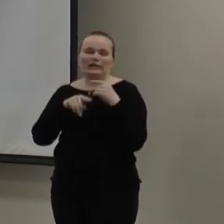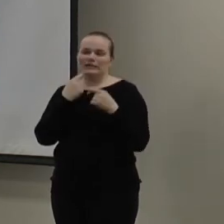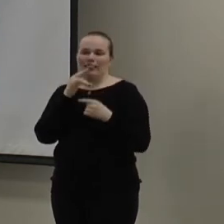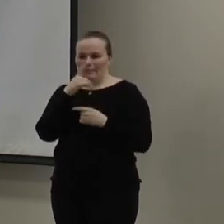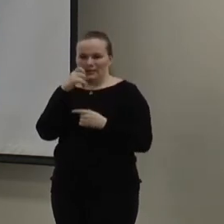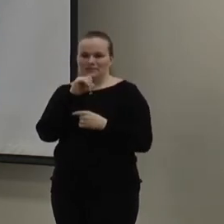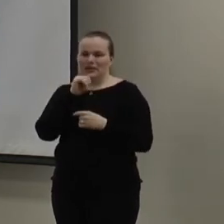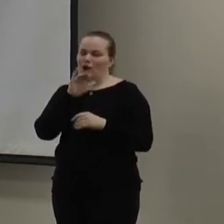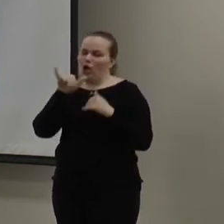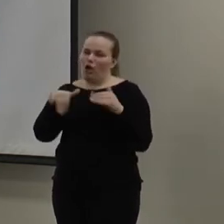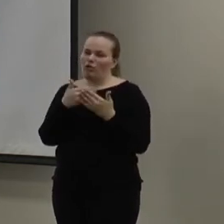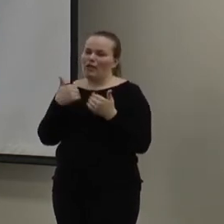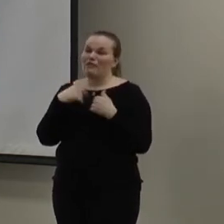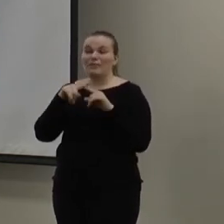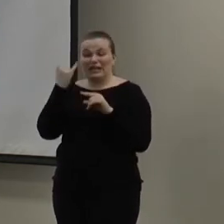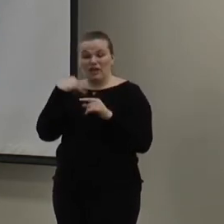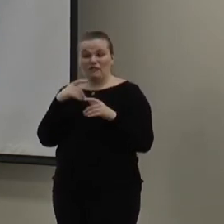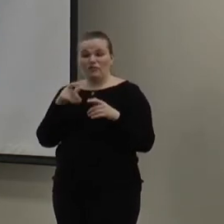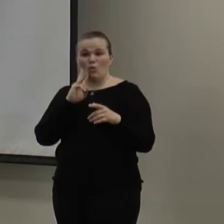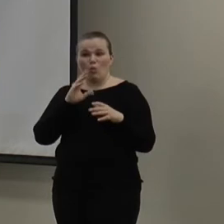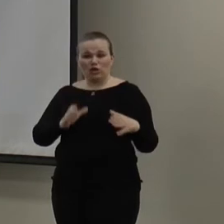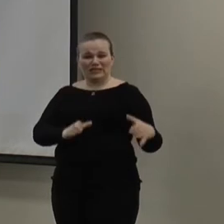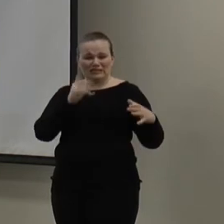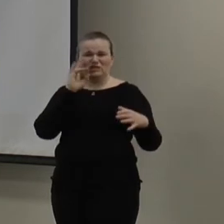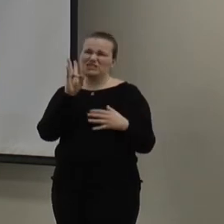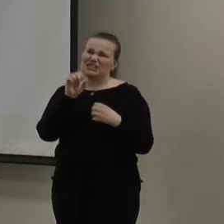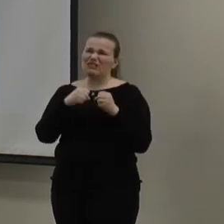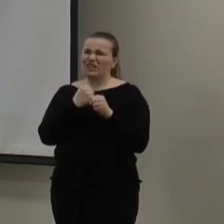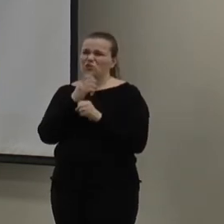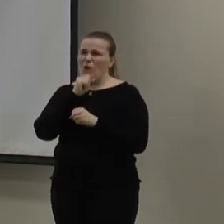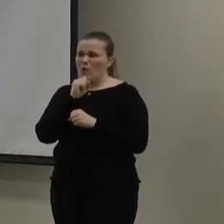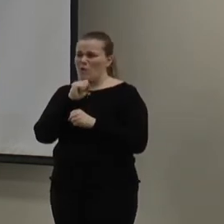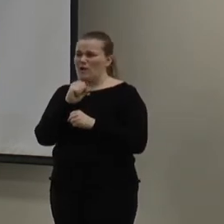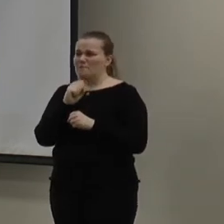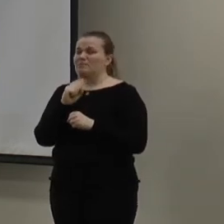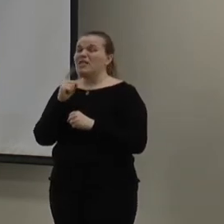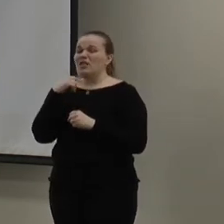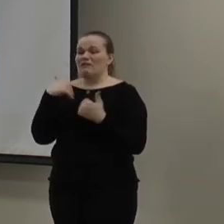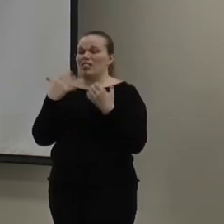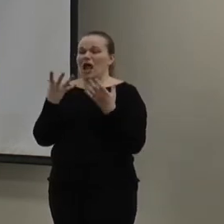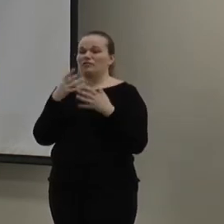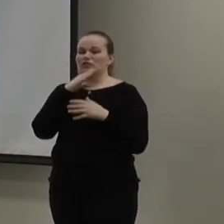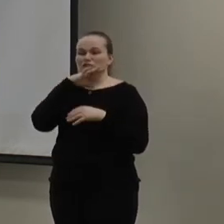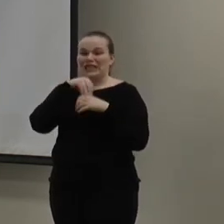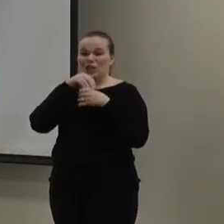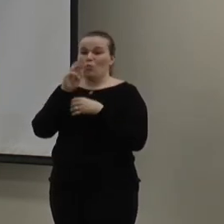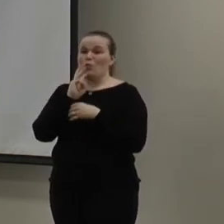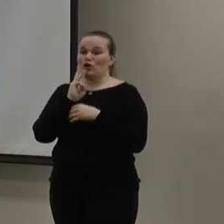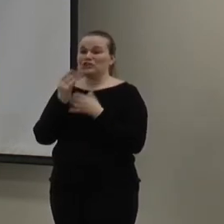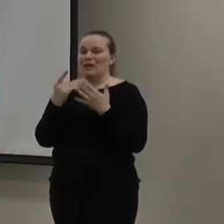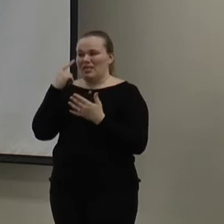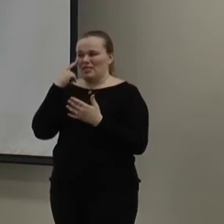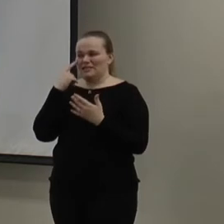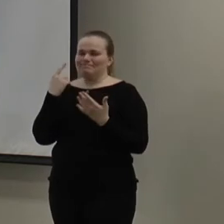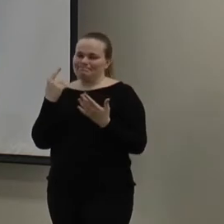blanket. But, if you have a water tank that's about seven years old, you do have a lot of sediment in our water. So, you might start to